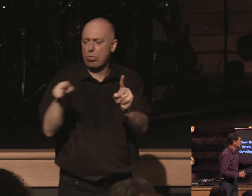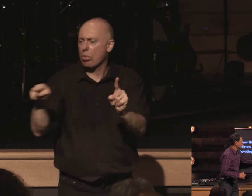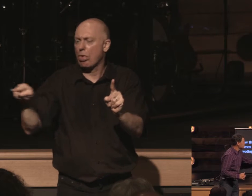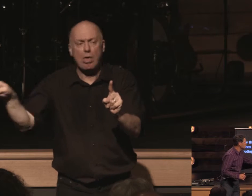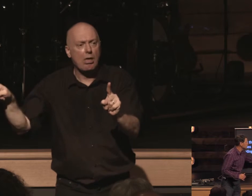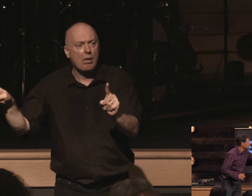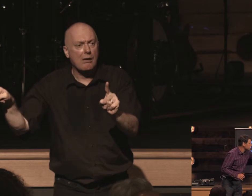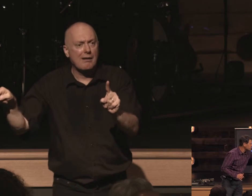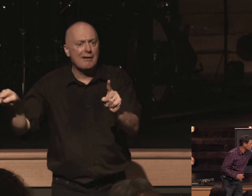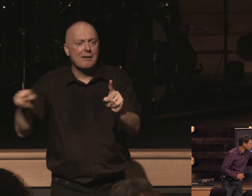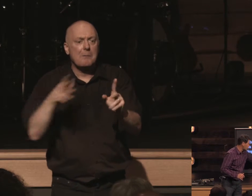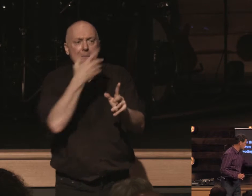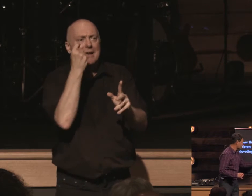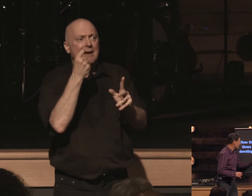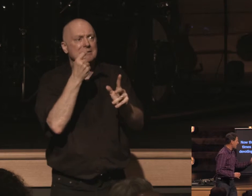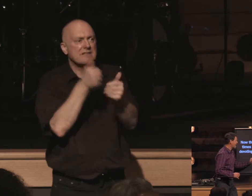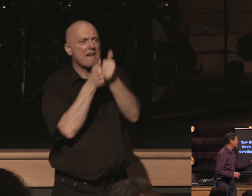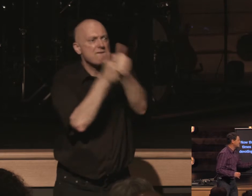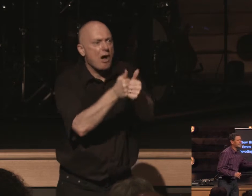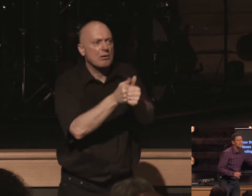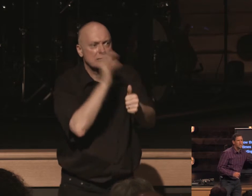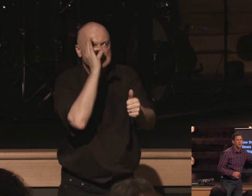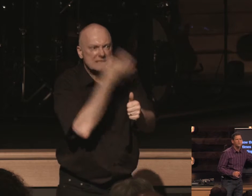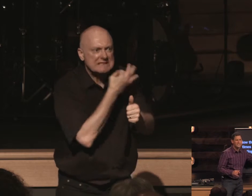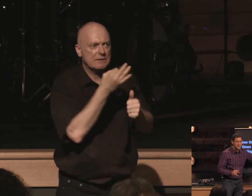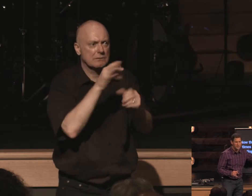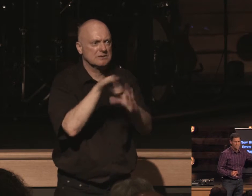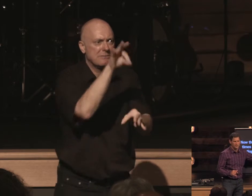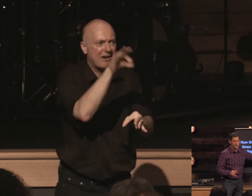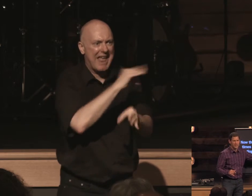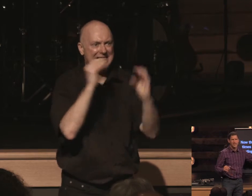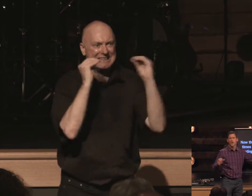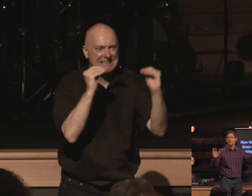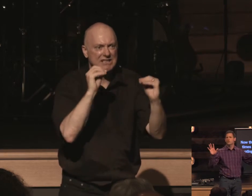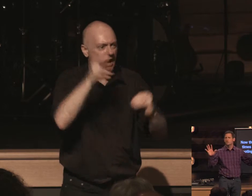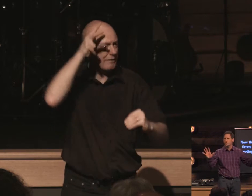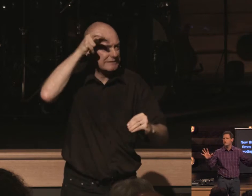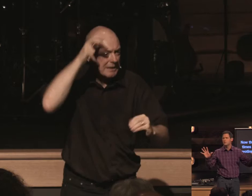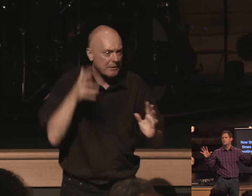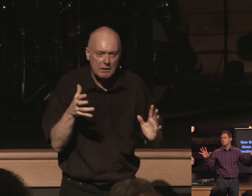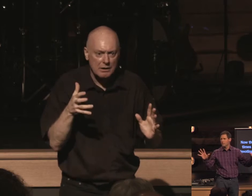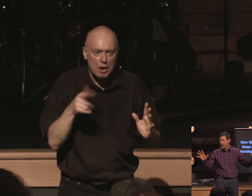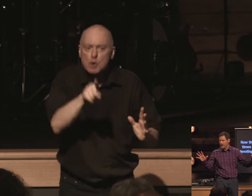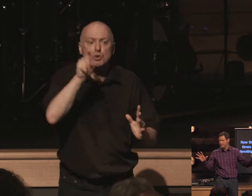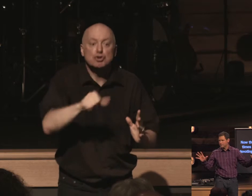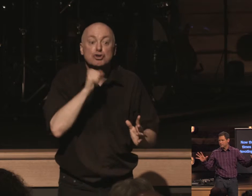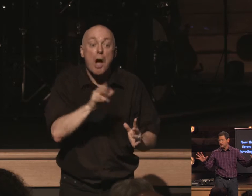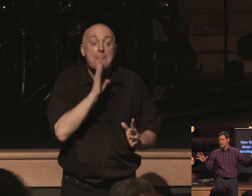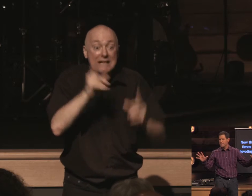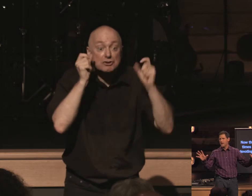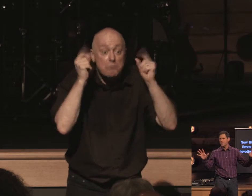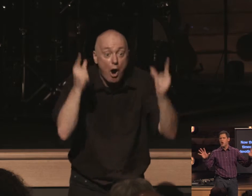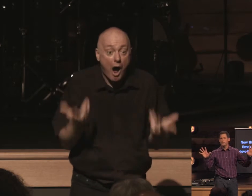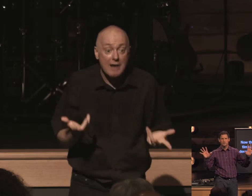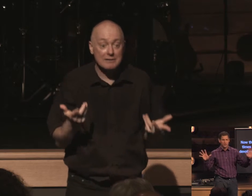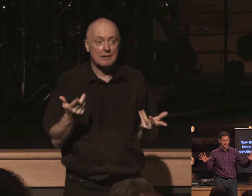to deceitful spirits and teaching of demons again we shouldn't be surprised at the opposition